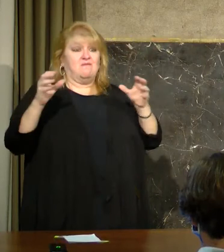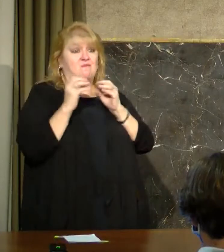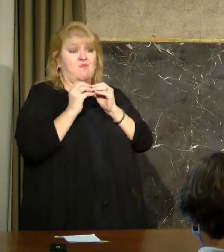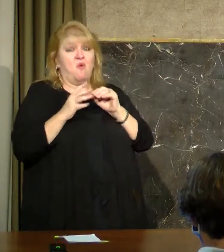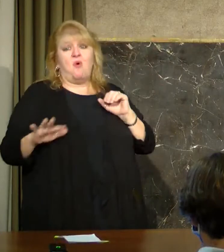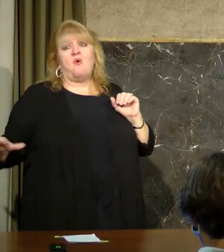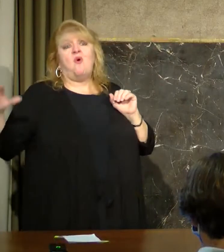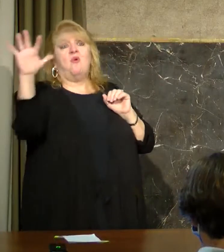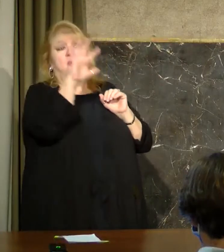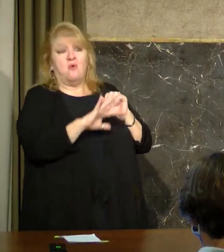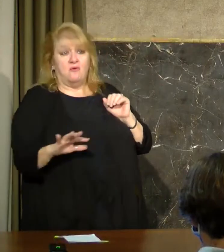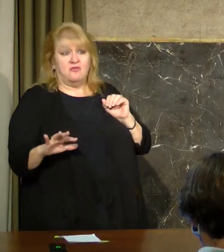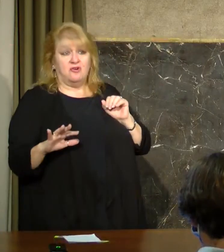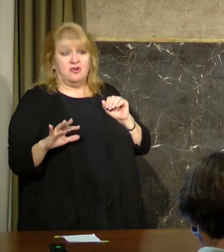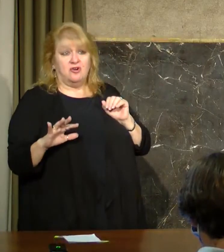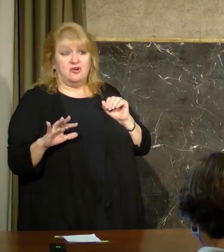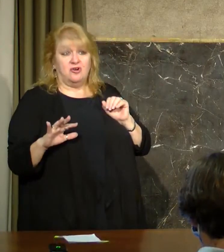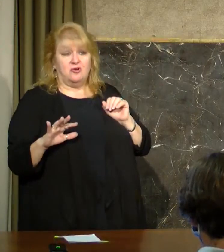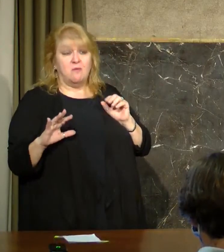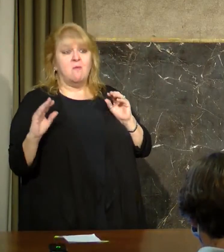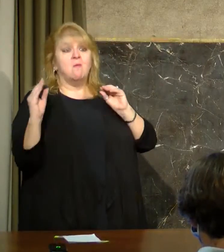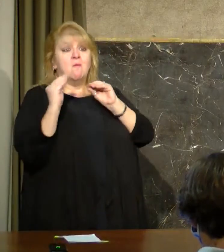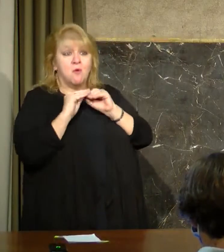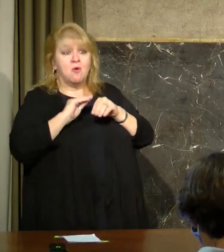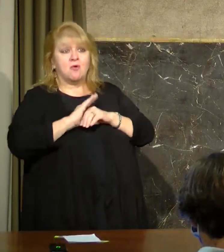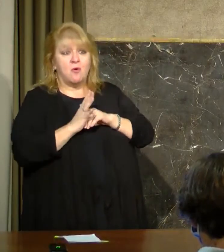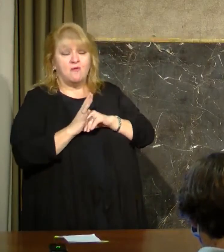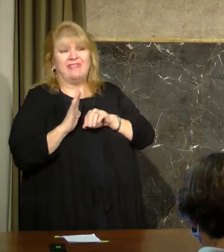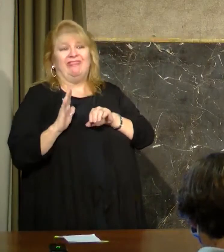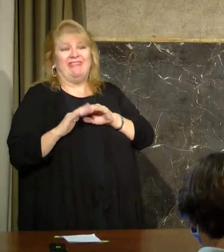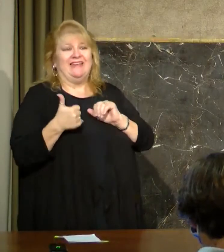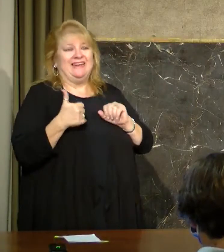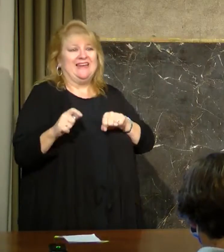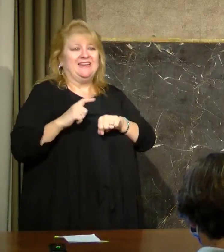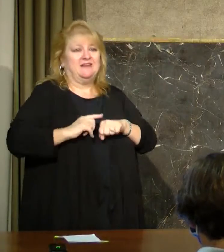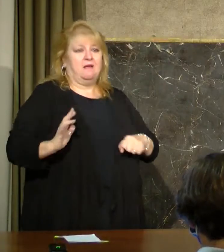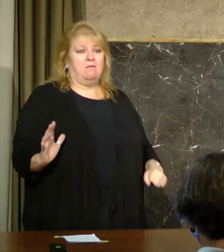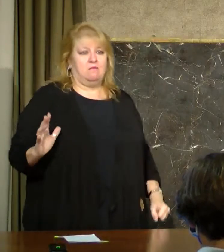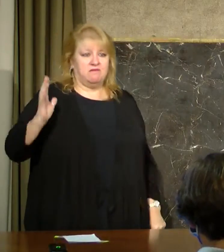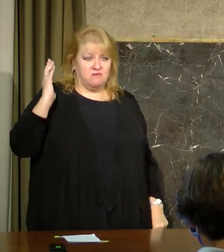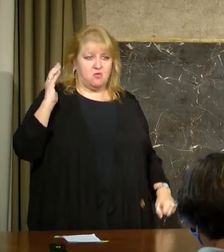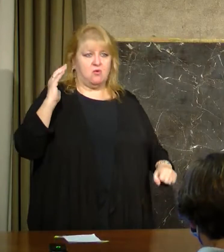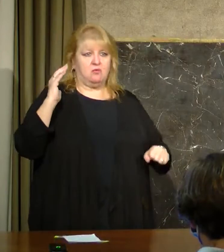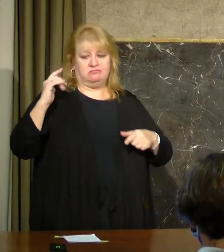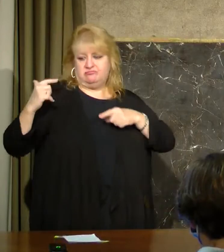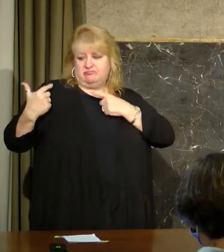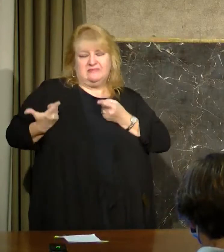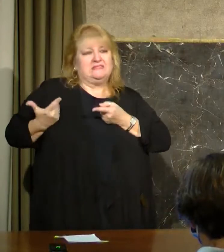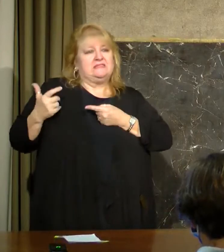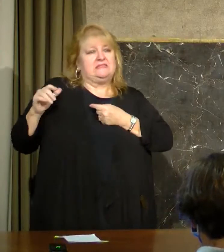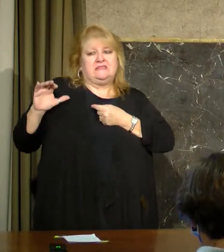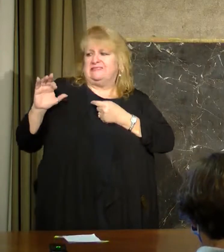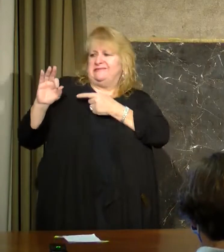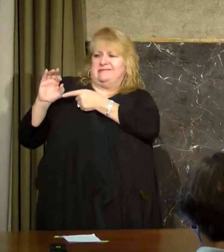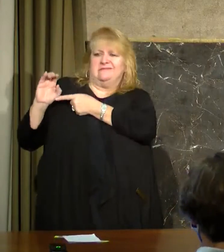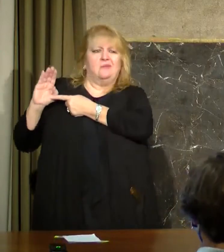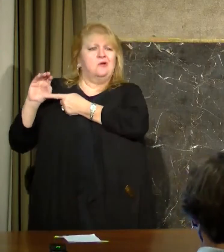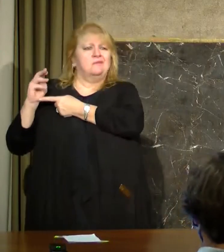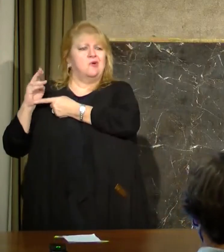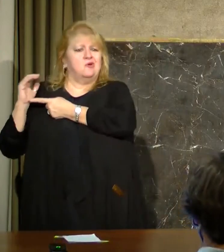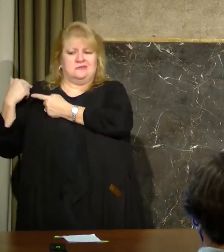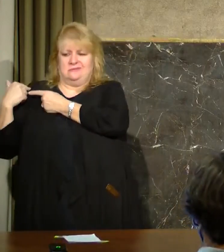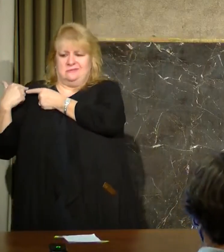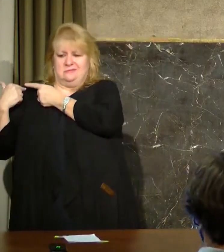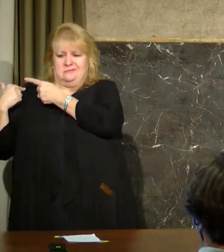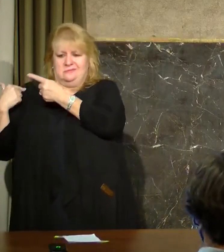than there has been at any point prior to date. And you see that not just in the cases that